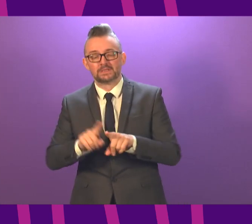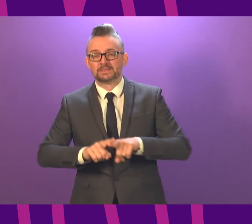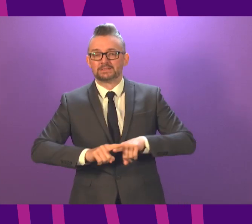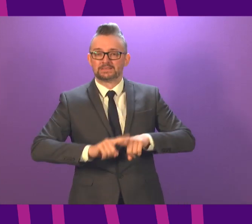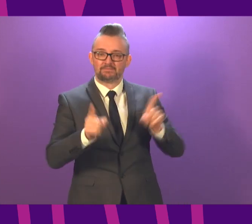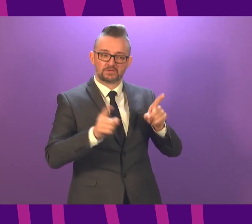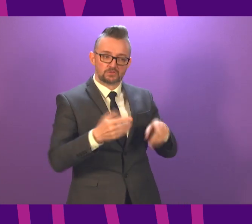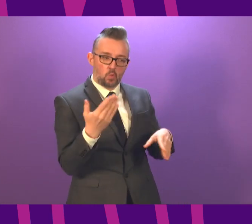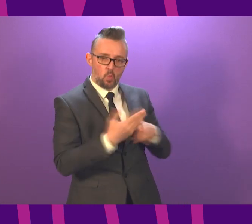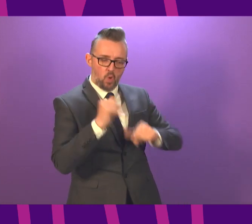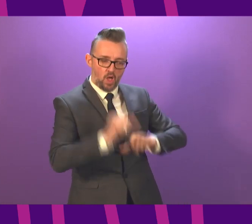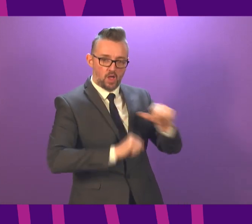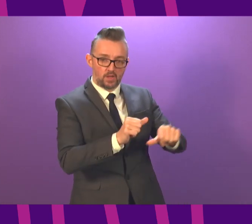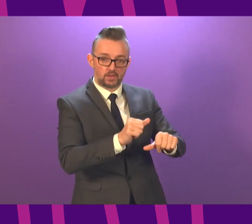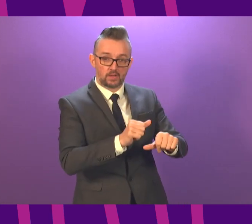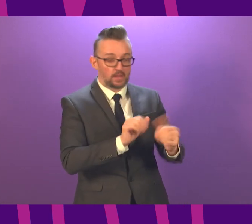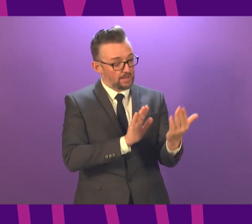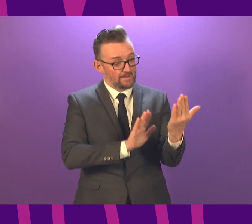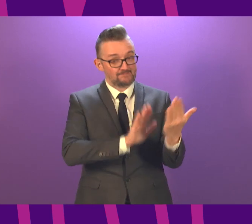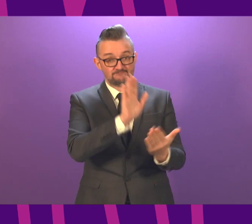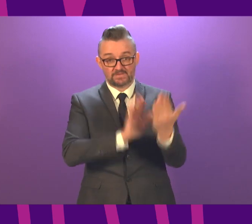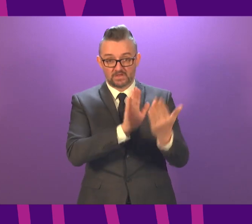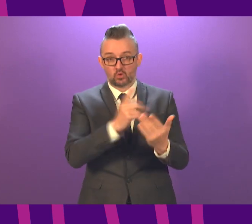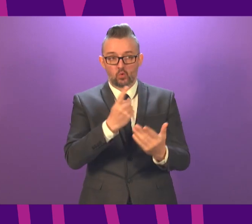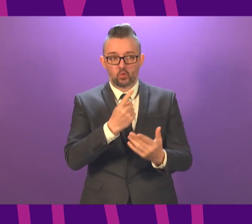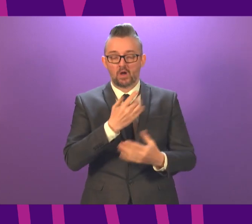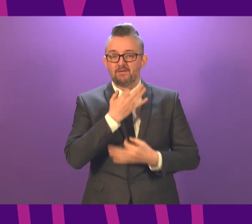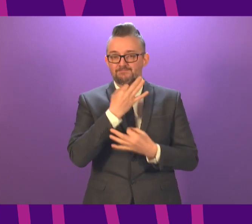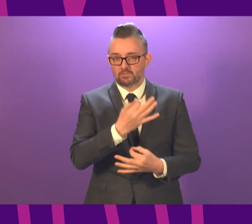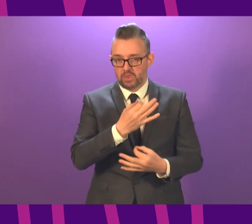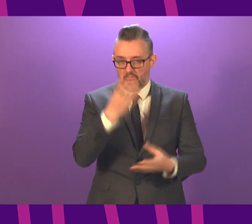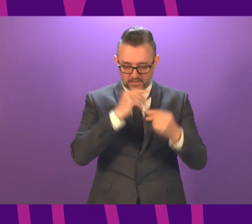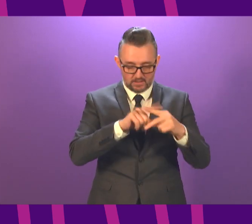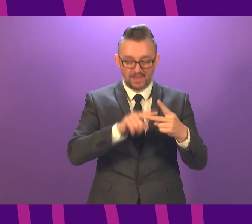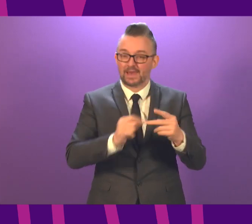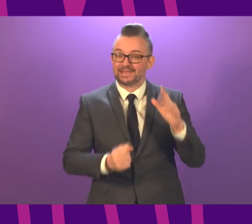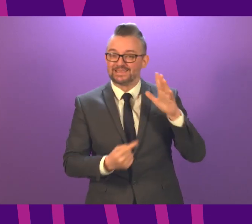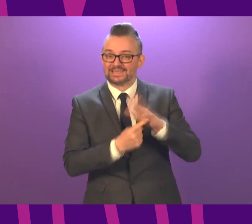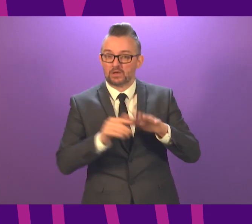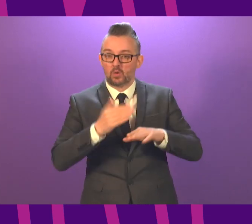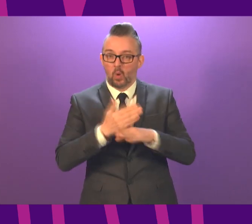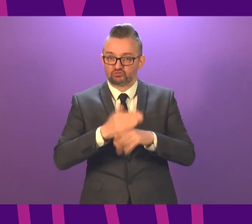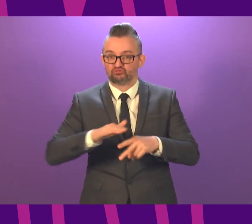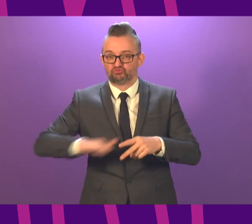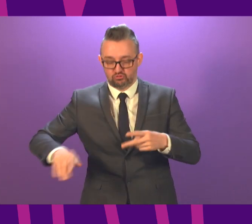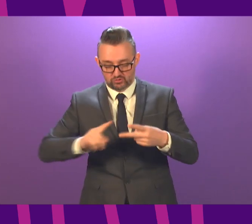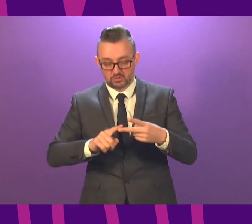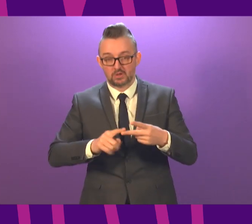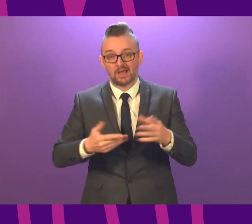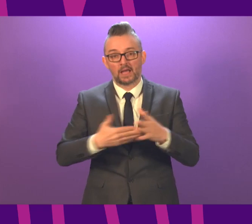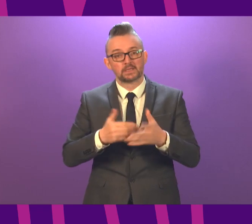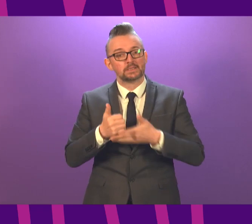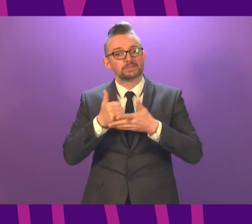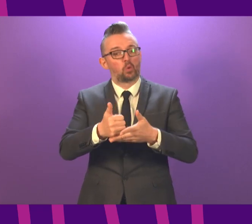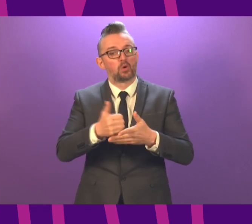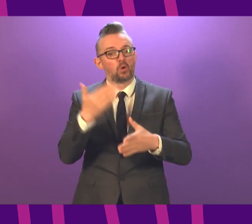of working, providing face-to-face learning for vulnerable children and those children of key workers, plus supporting learning